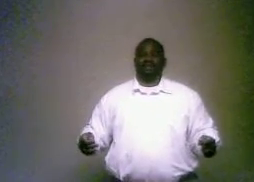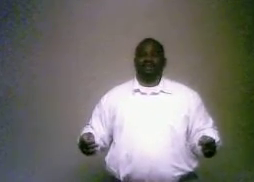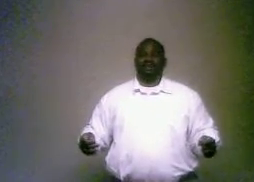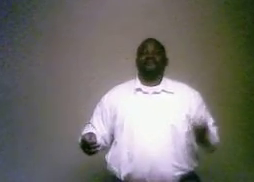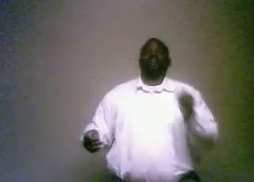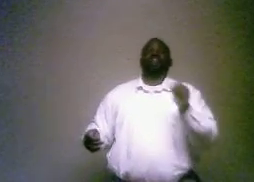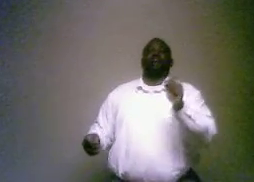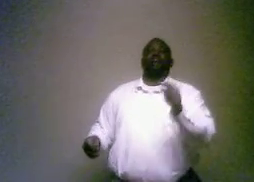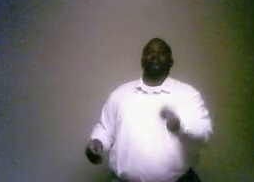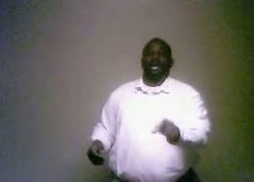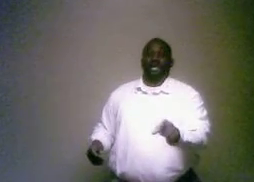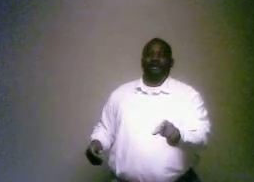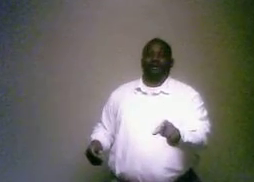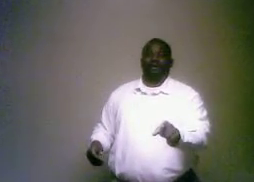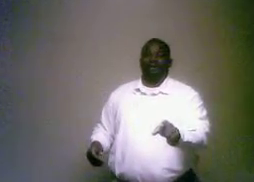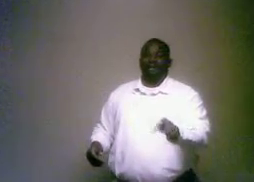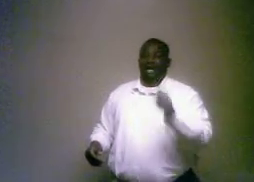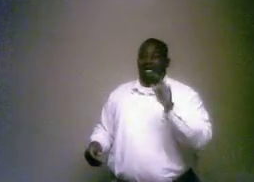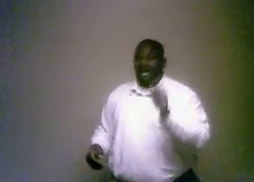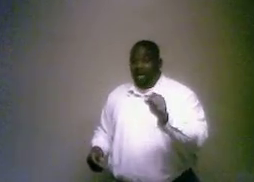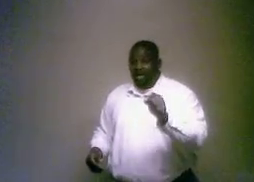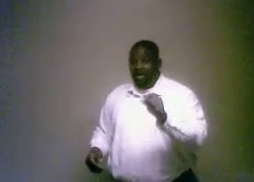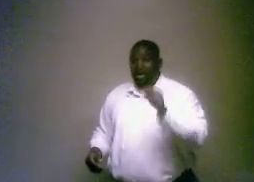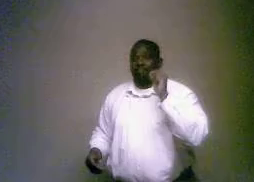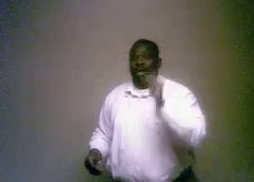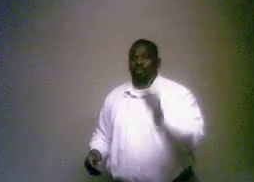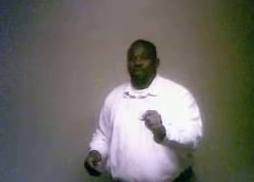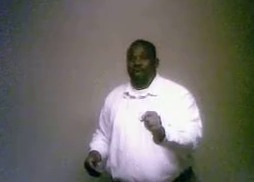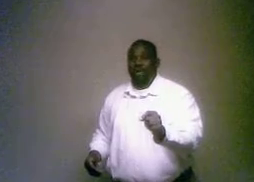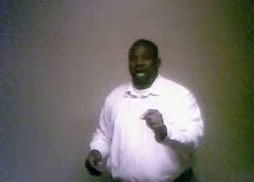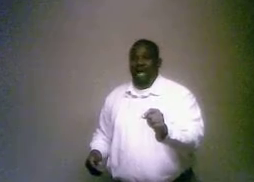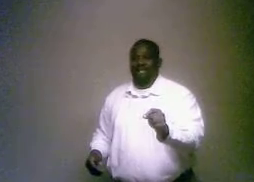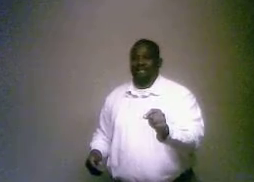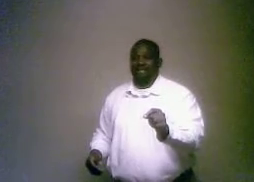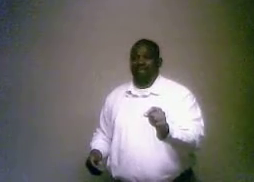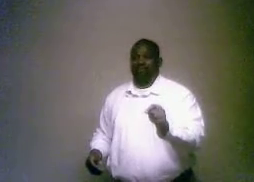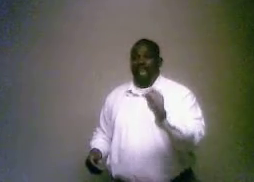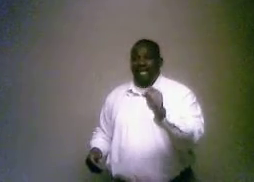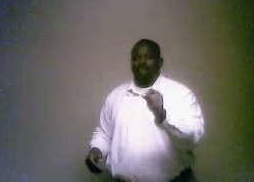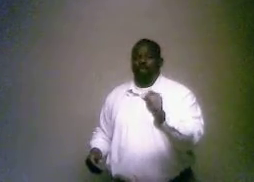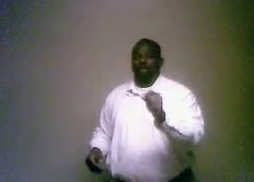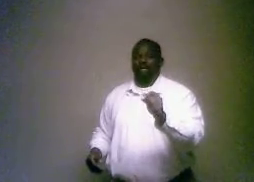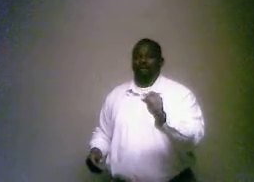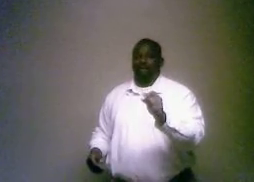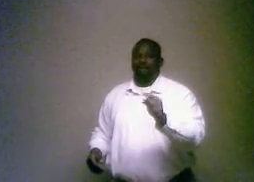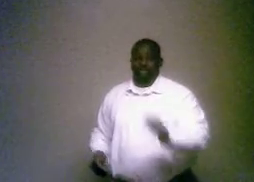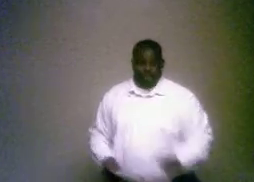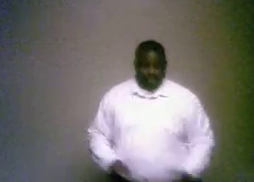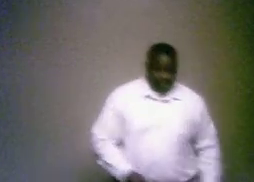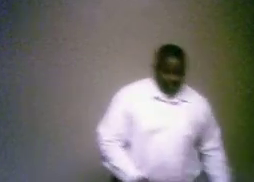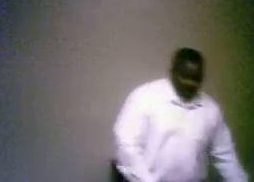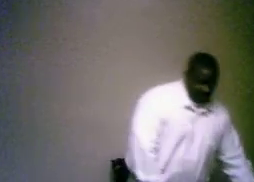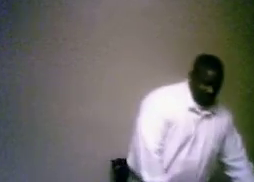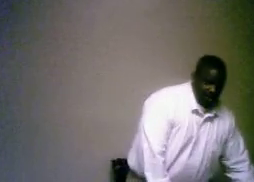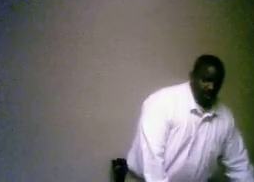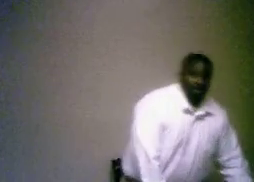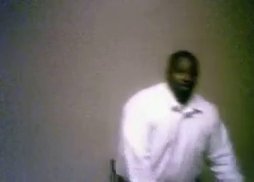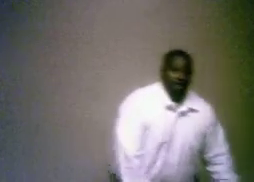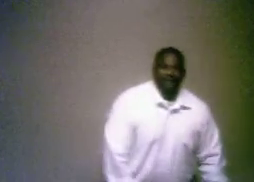Faith cometh by hearing and hearing by the word of God. So that's going to bring you into the body. Your belief,